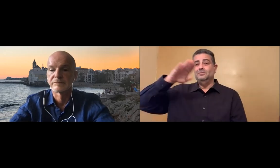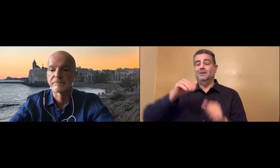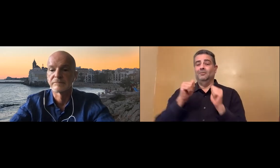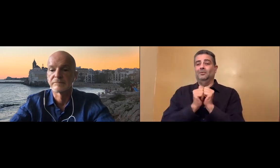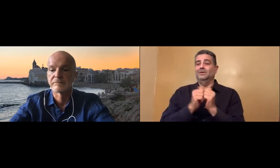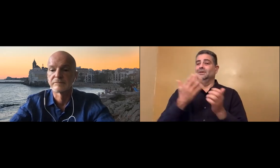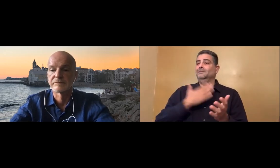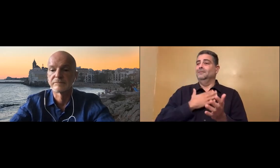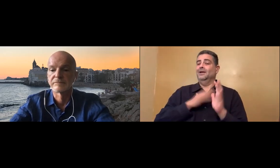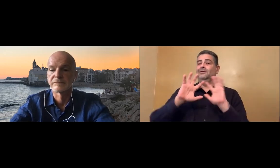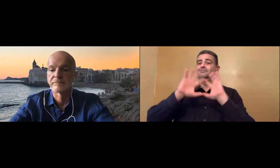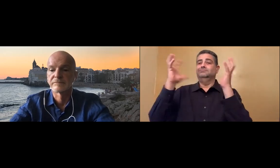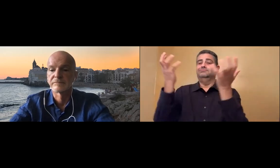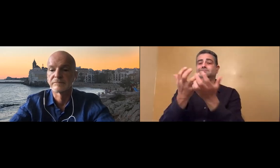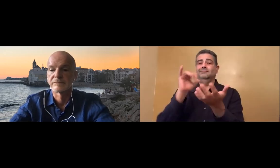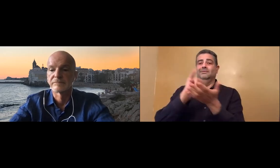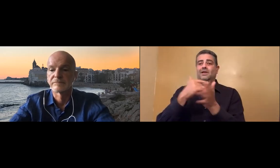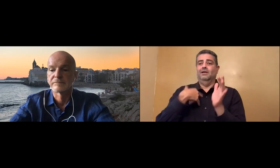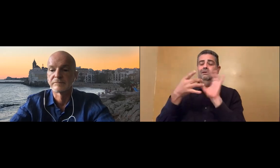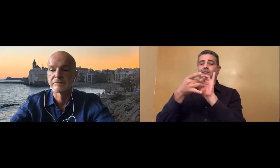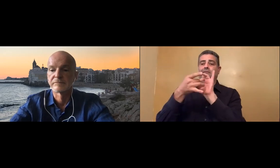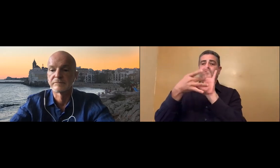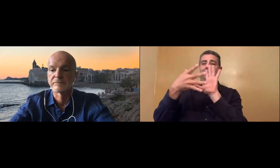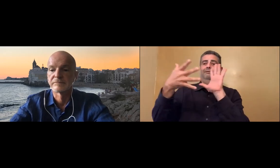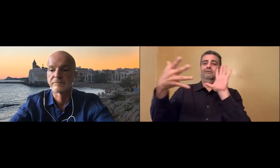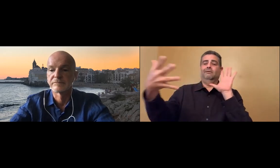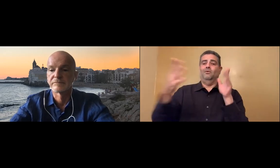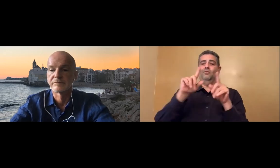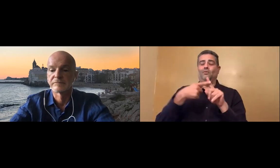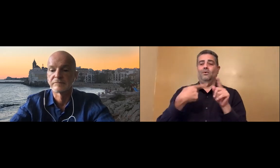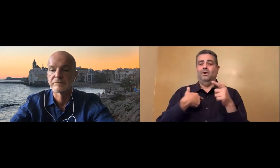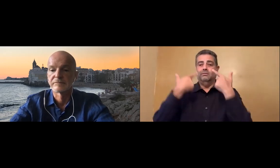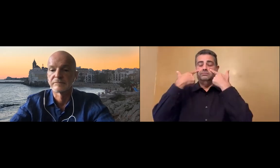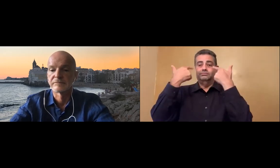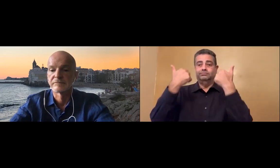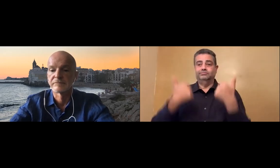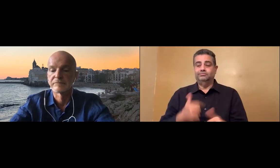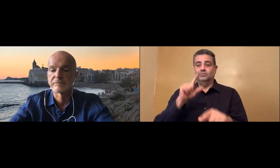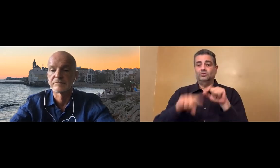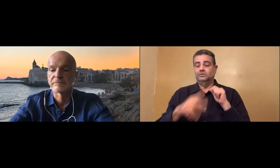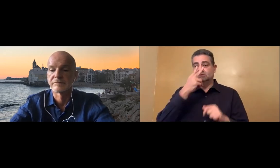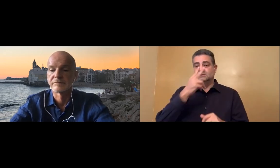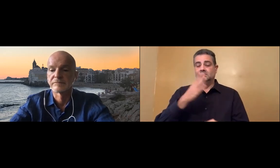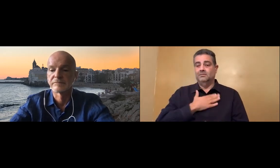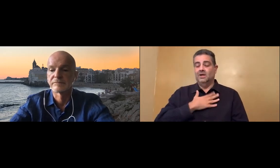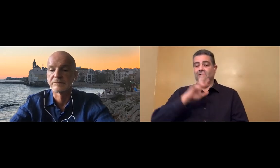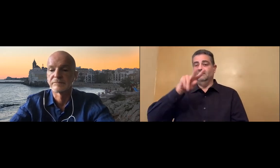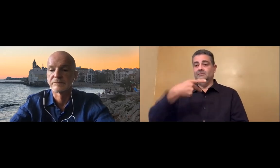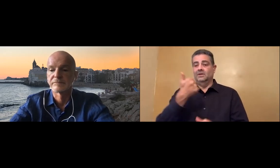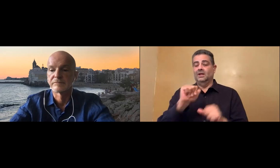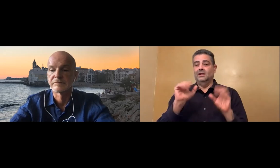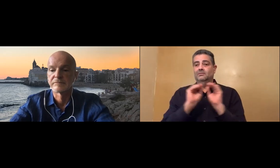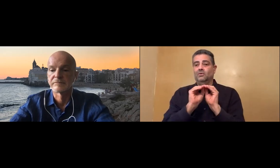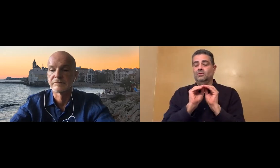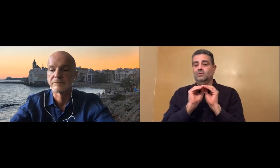Because I also, I mean, that's all well and good, but I need to be able to communicate directly point to point with friends that I used to